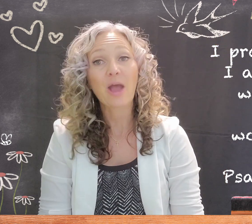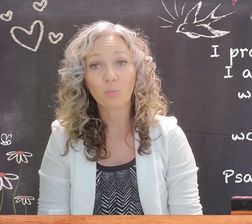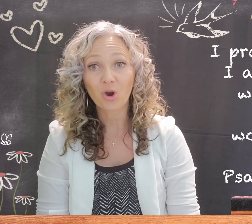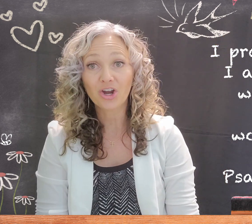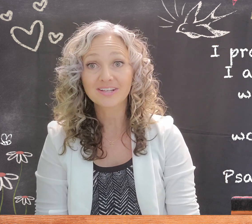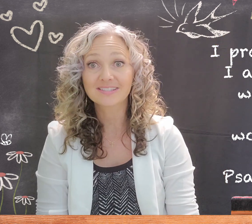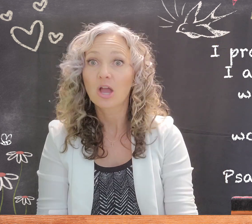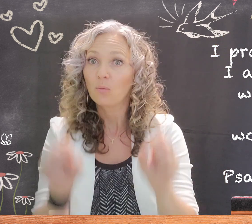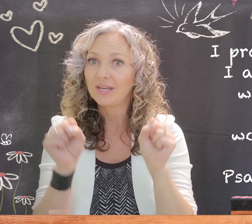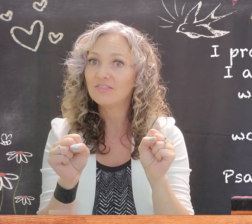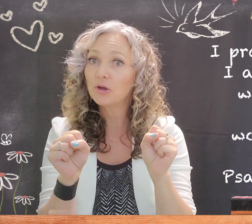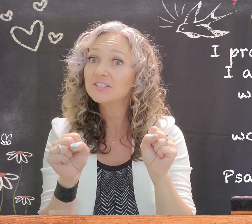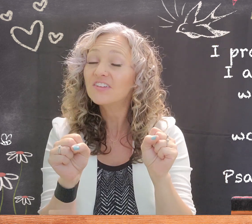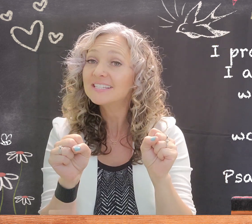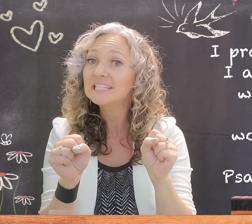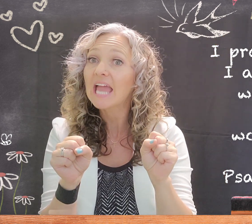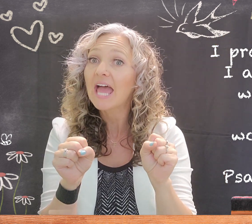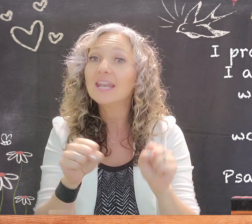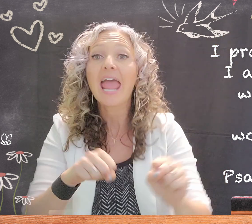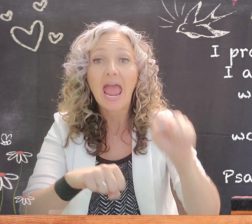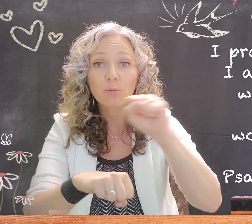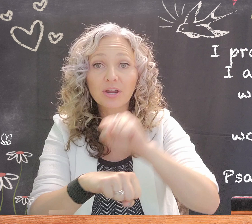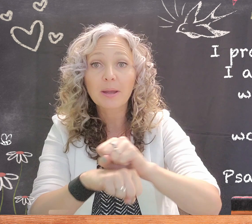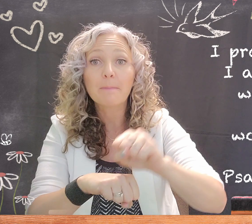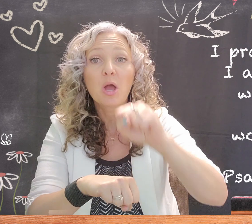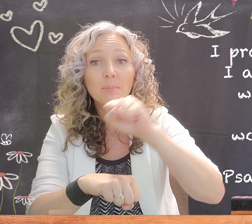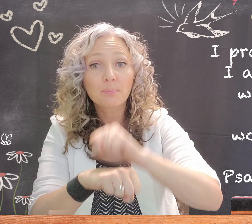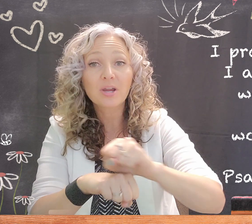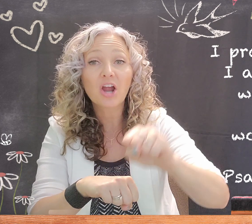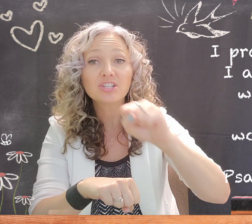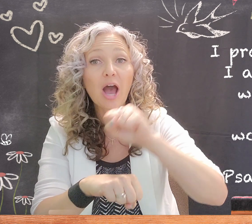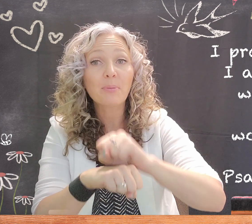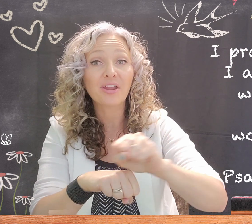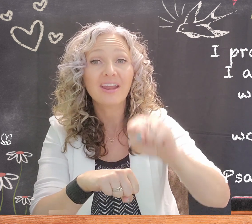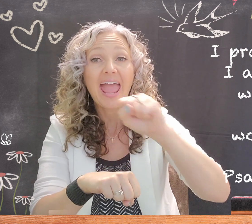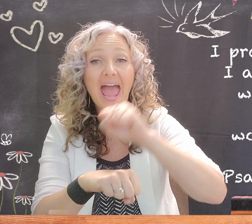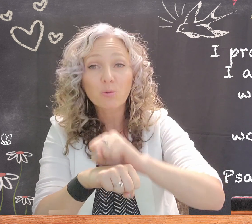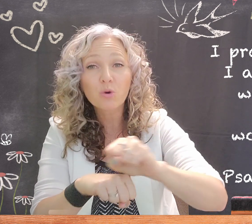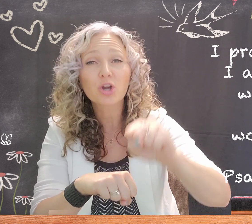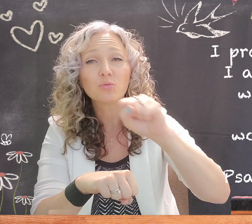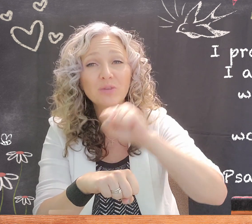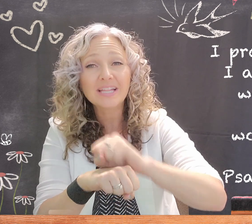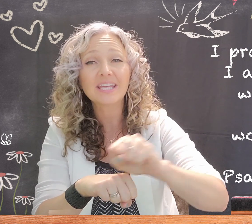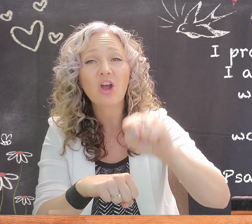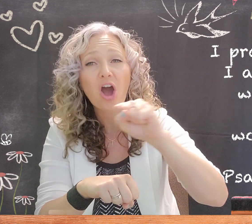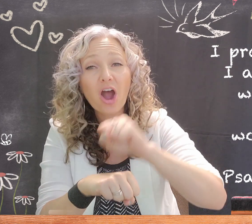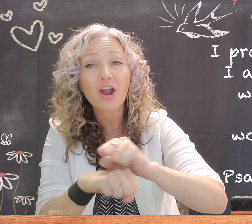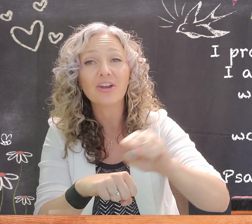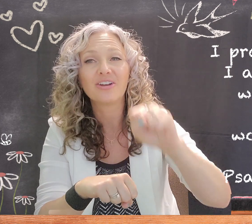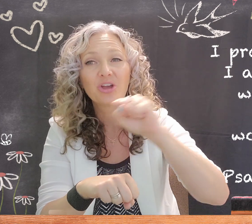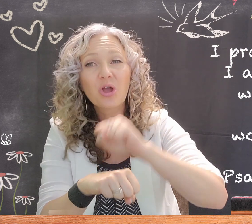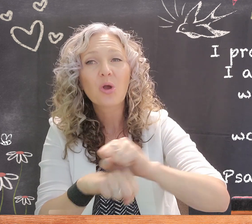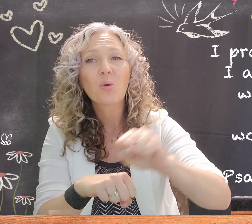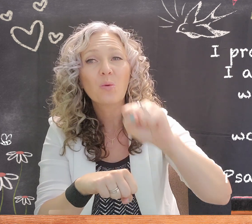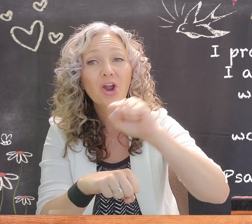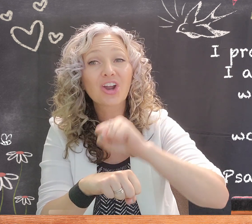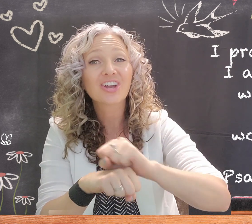Works. We need those fists again, and we're going to bring our top one and work really hard. Work.